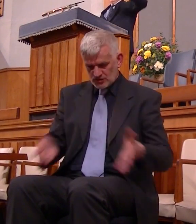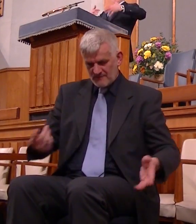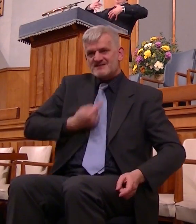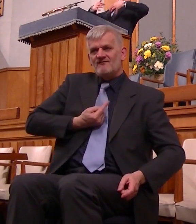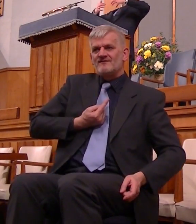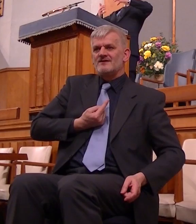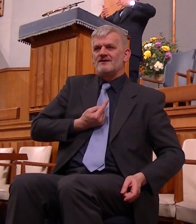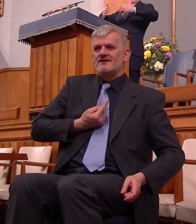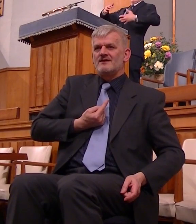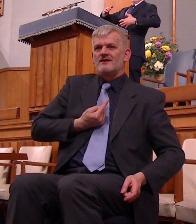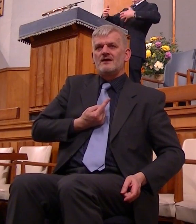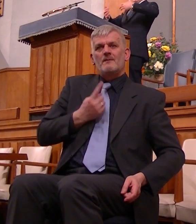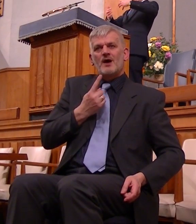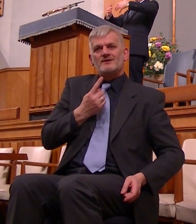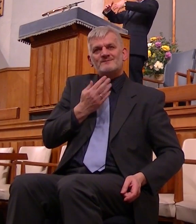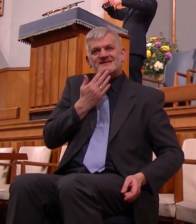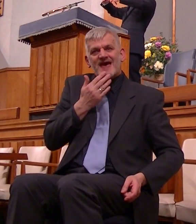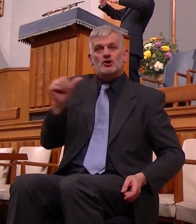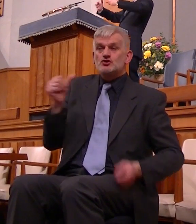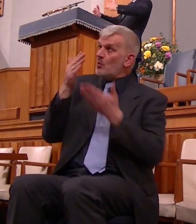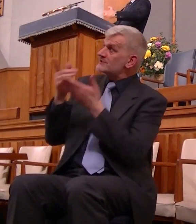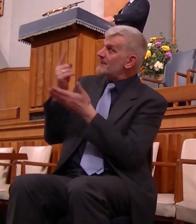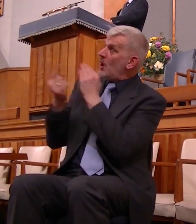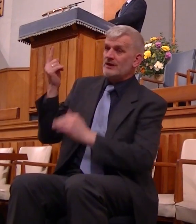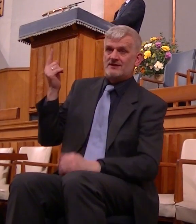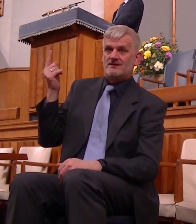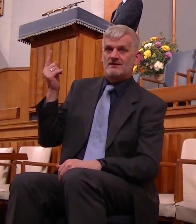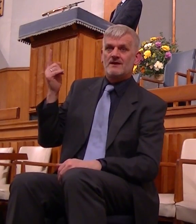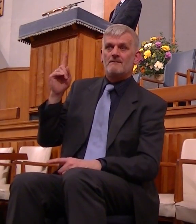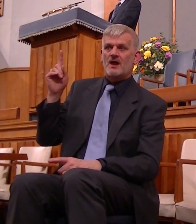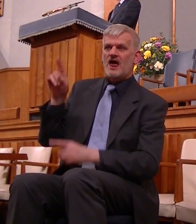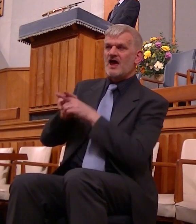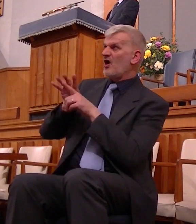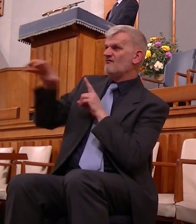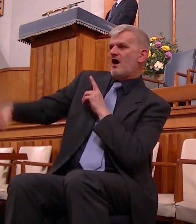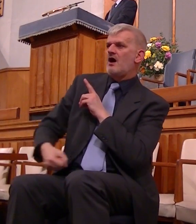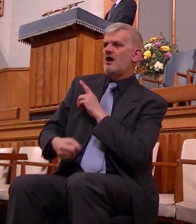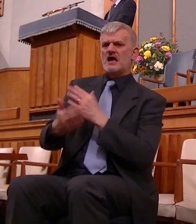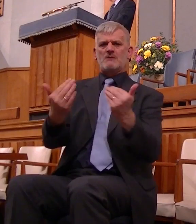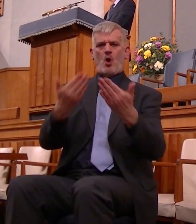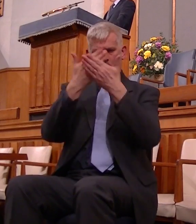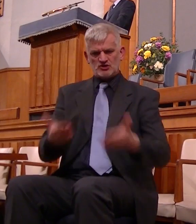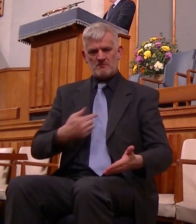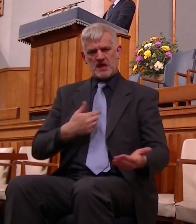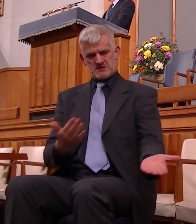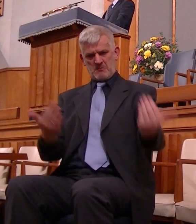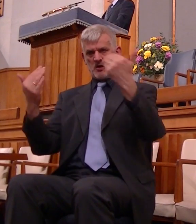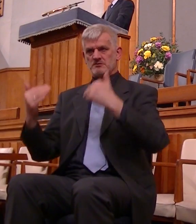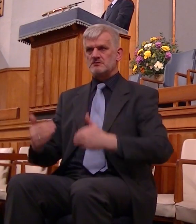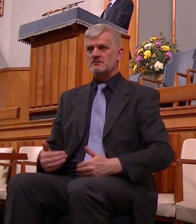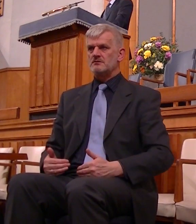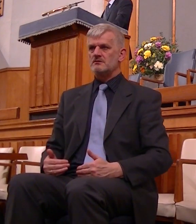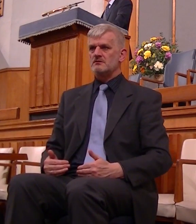and here we are strutting through life as objects to be worshipped by others and applauded and appreciated